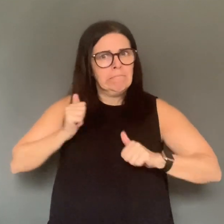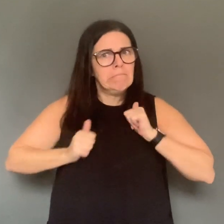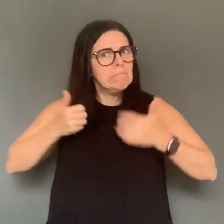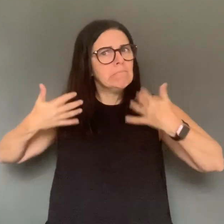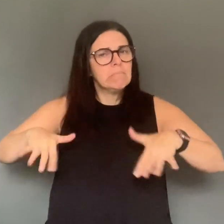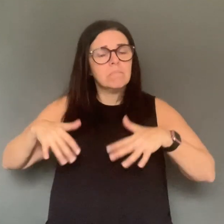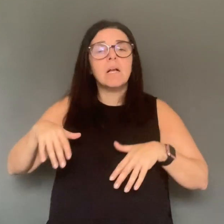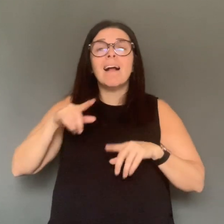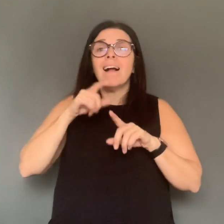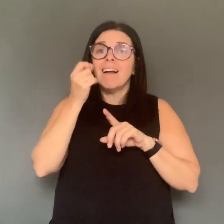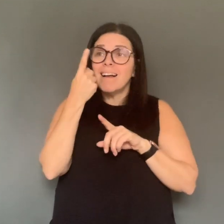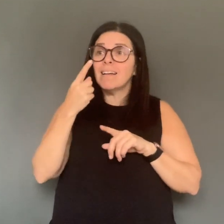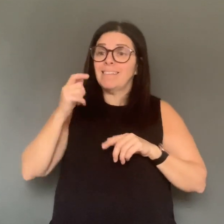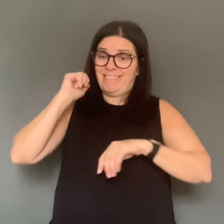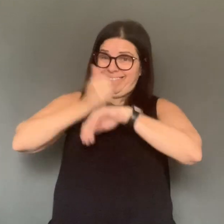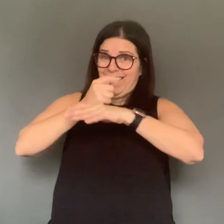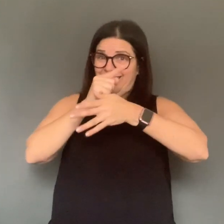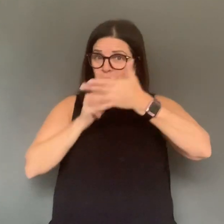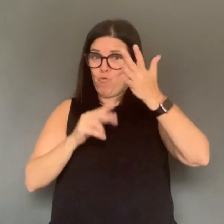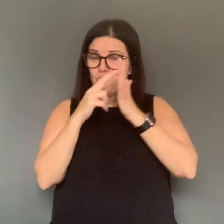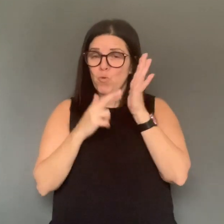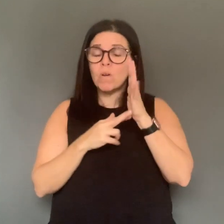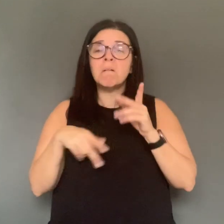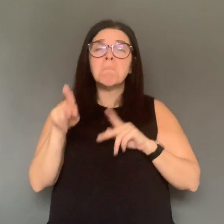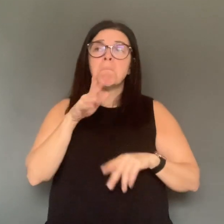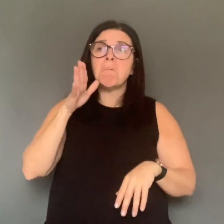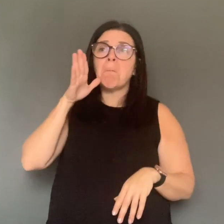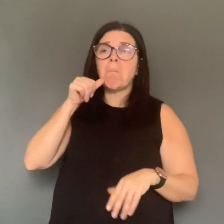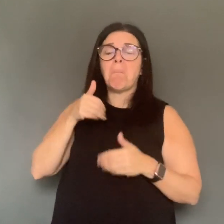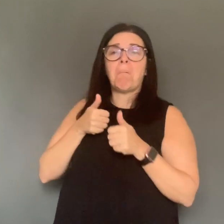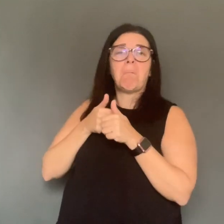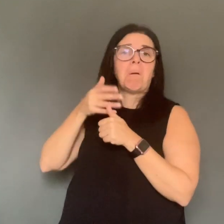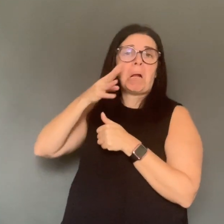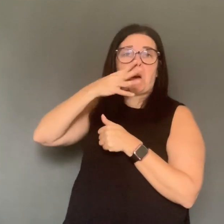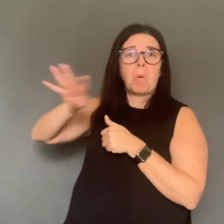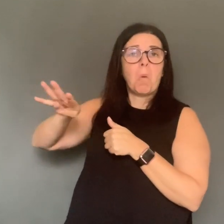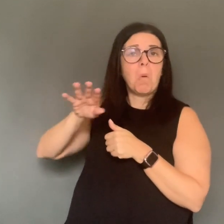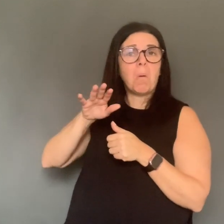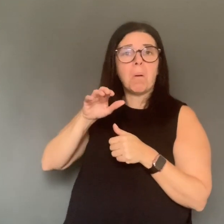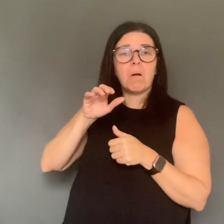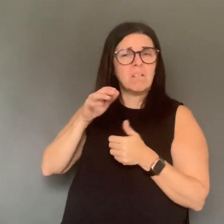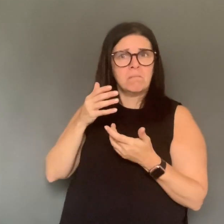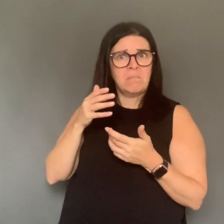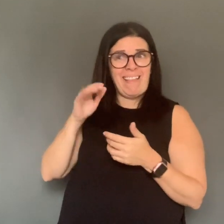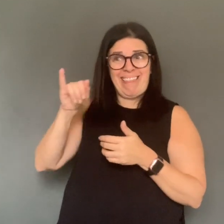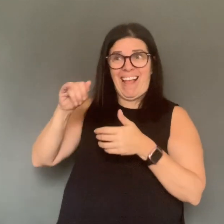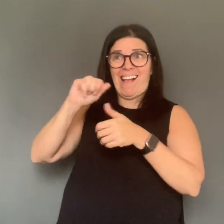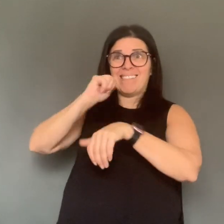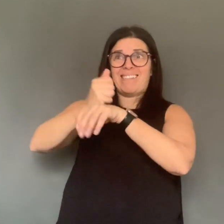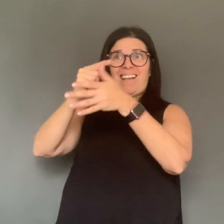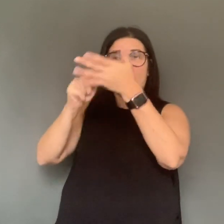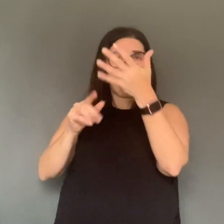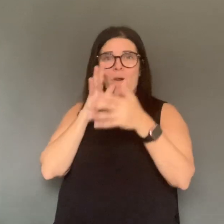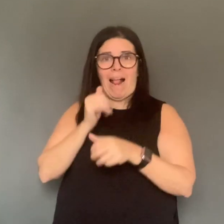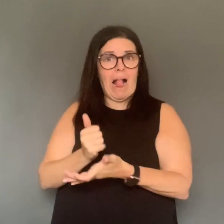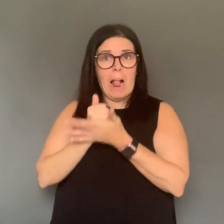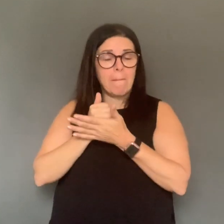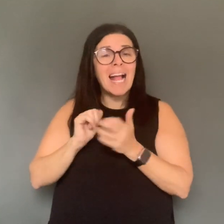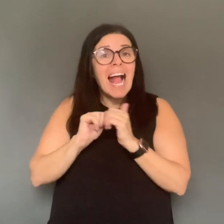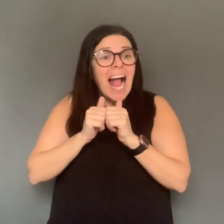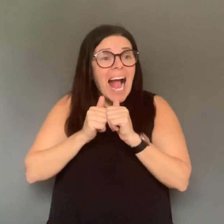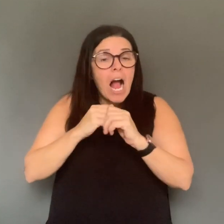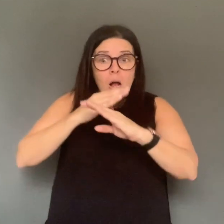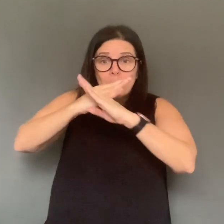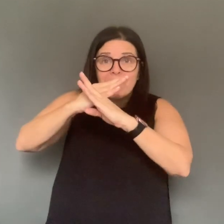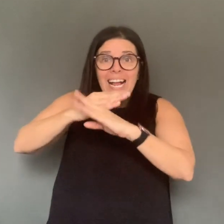that is a gift to the community. When we are talking about the number of people who may potentially die, the number could be in hundreds, could be in thousands,